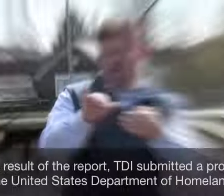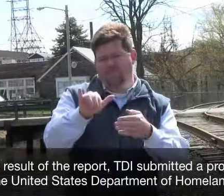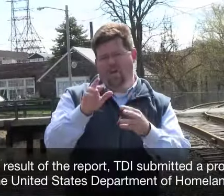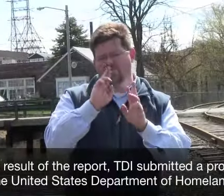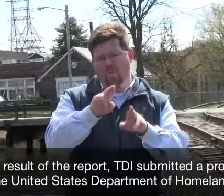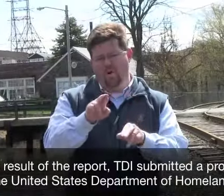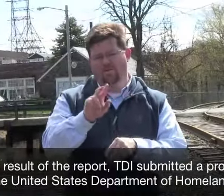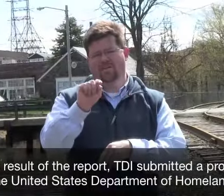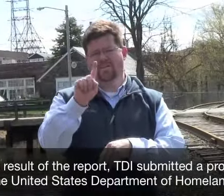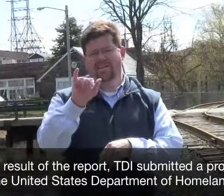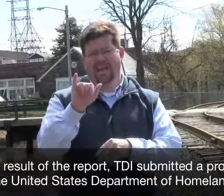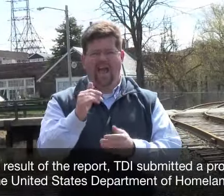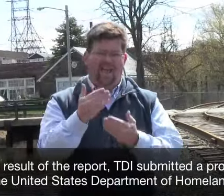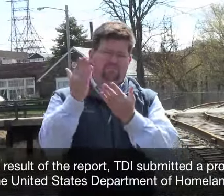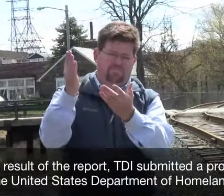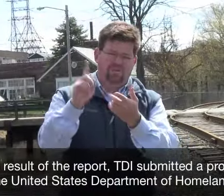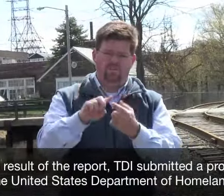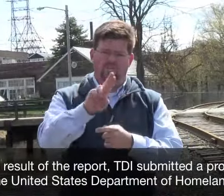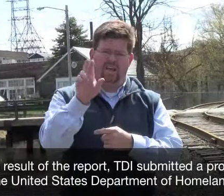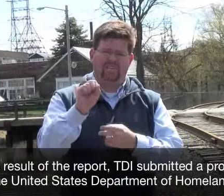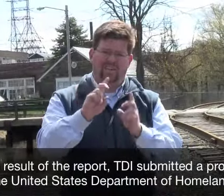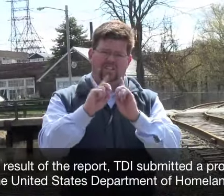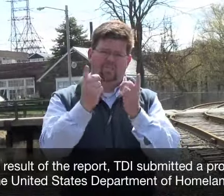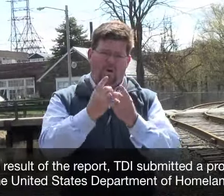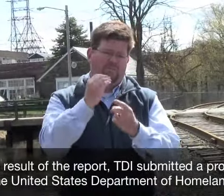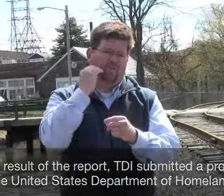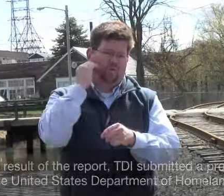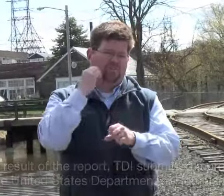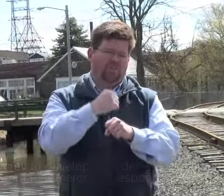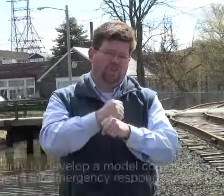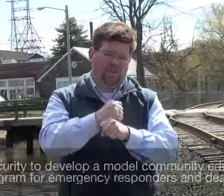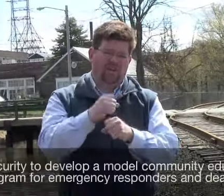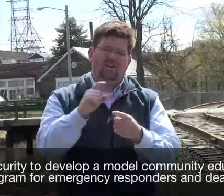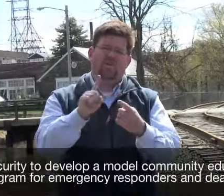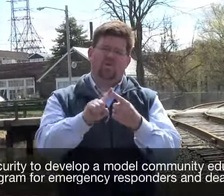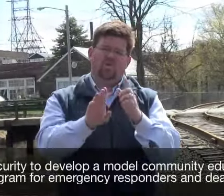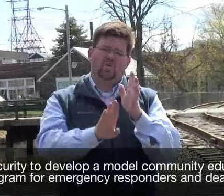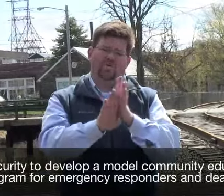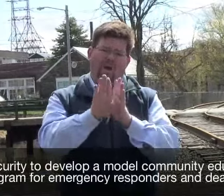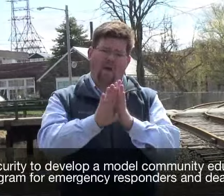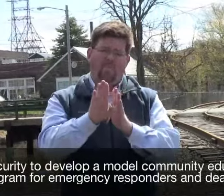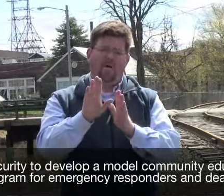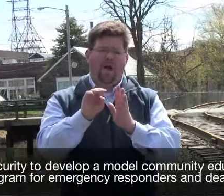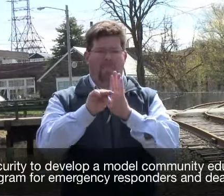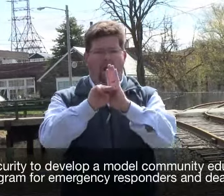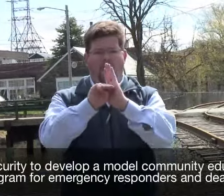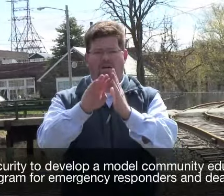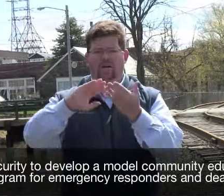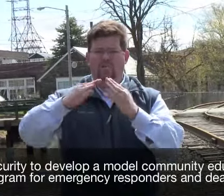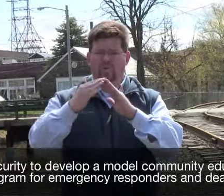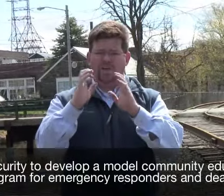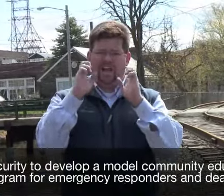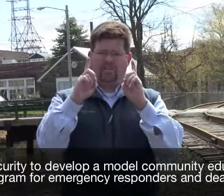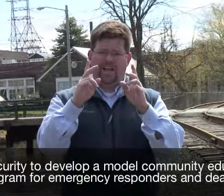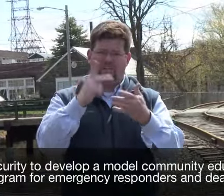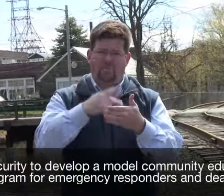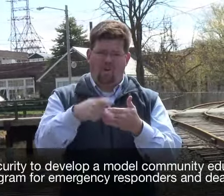As a result of that report, TDI submitted a proposal to the United States Department of Homeland Security to develop a model community